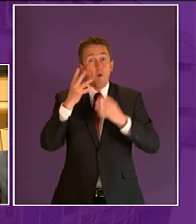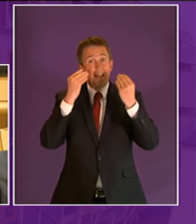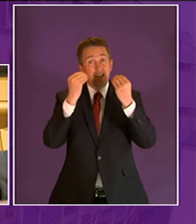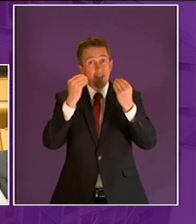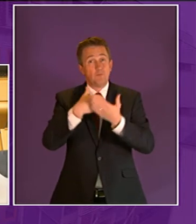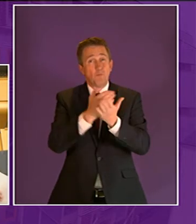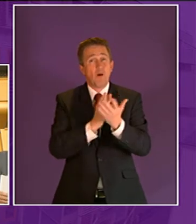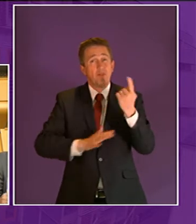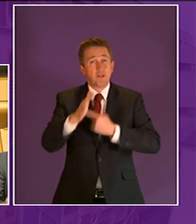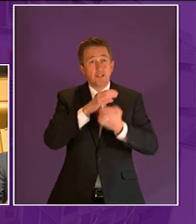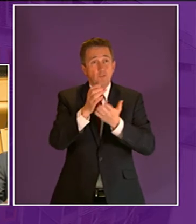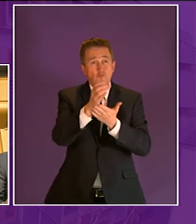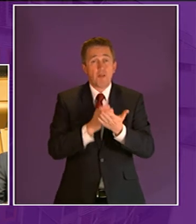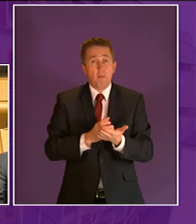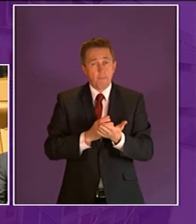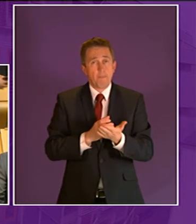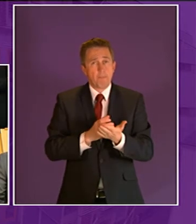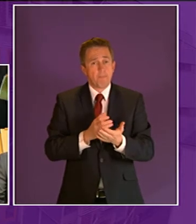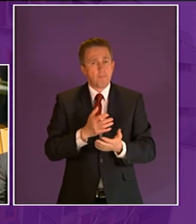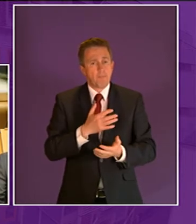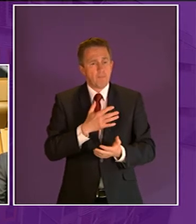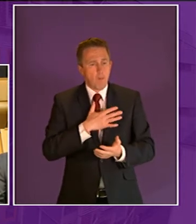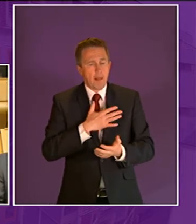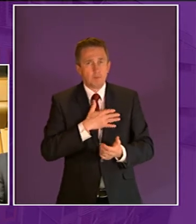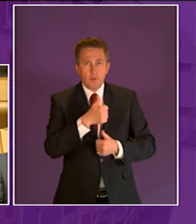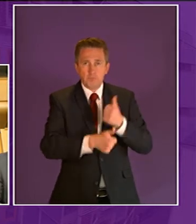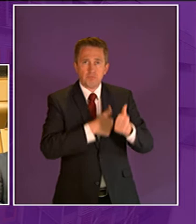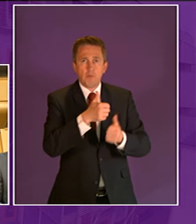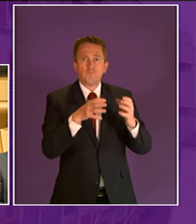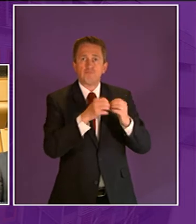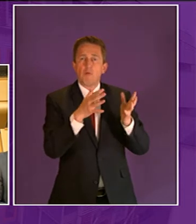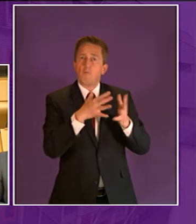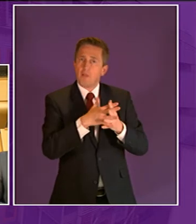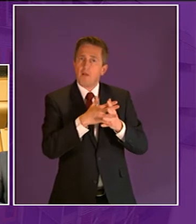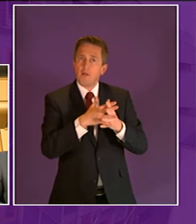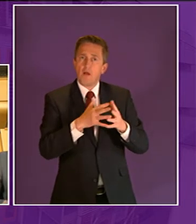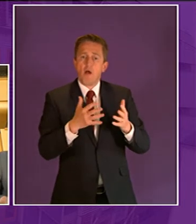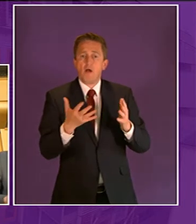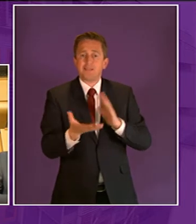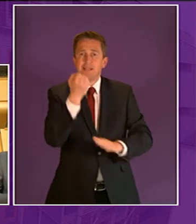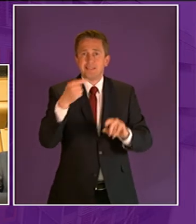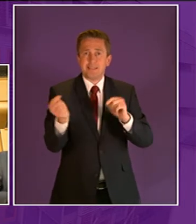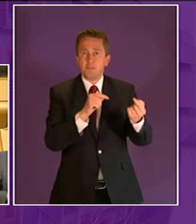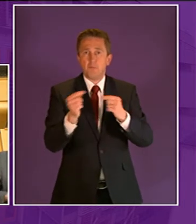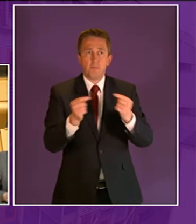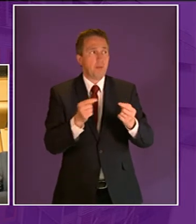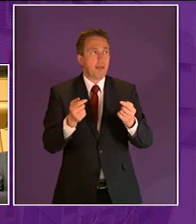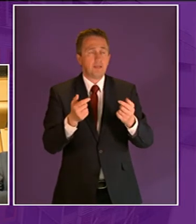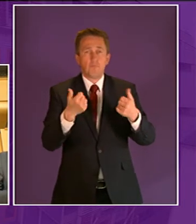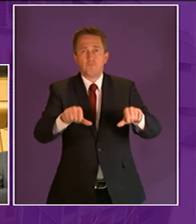and i would like to congratulate brian whittle on securing this debate on the important subject although it is disappointing to note that